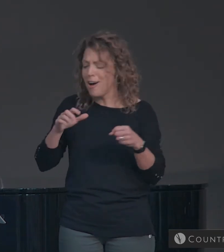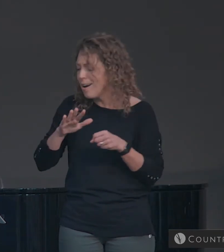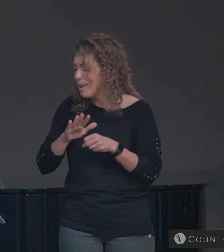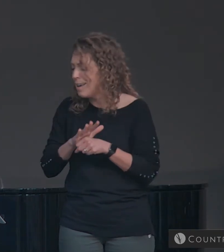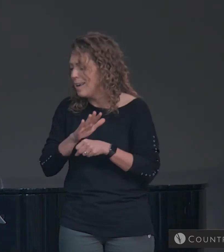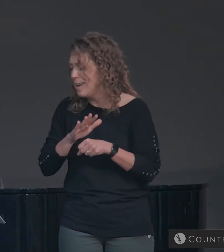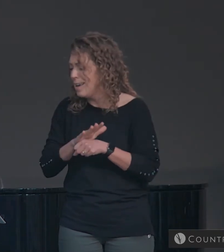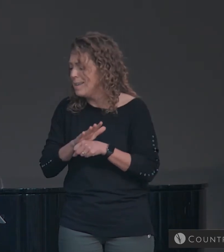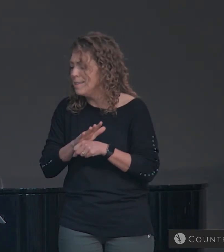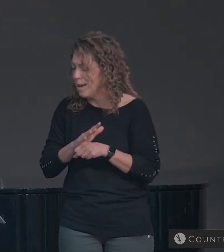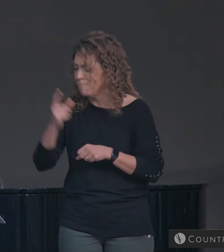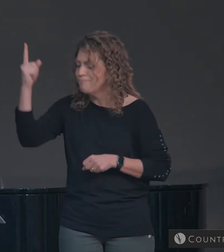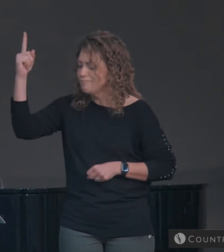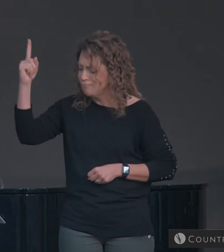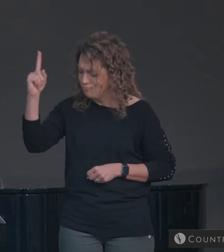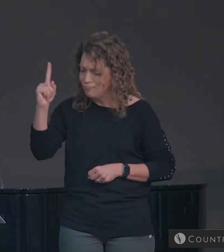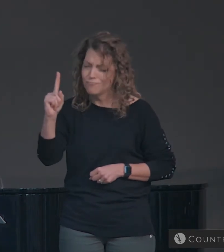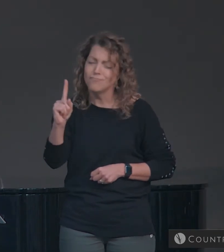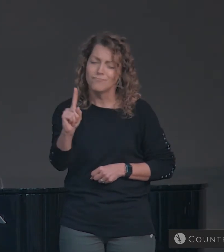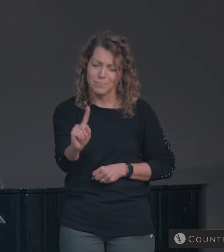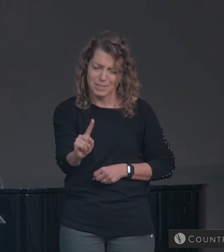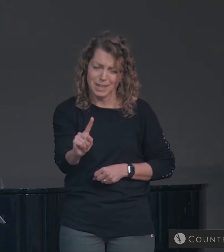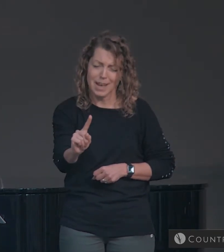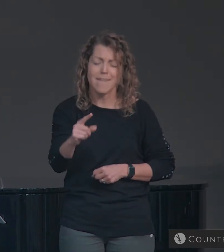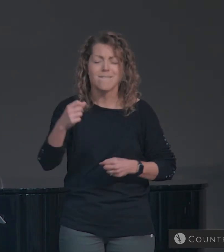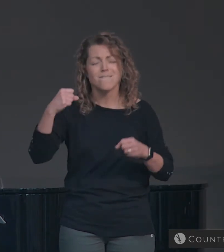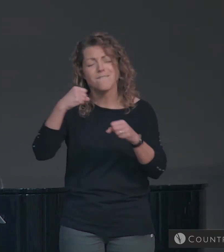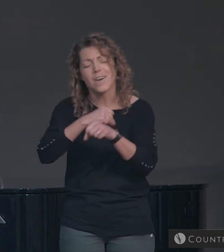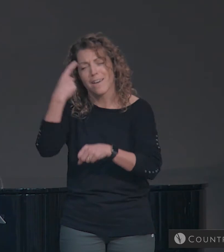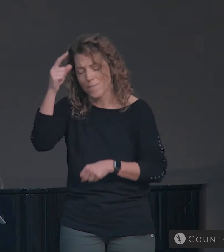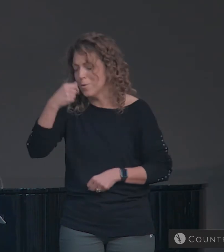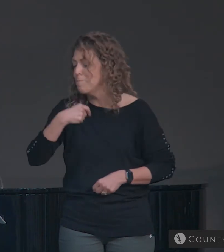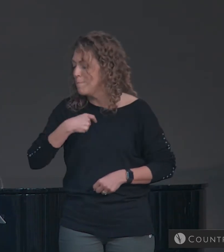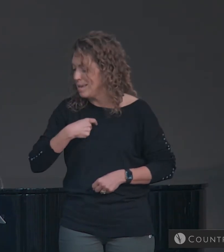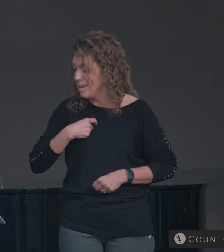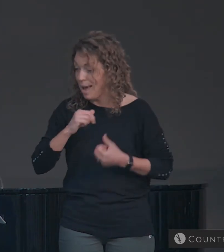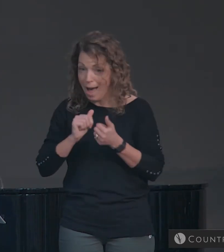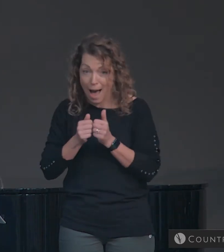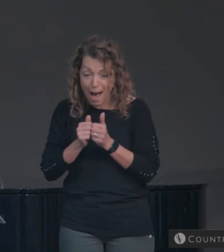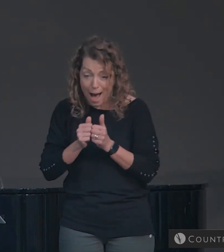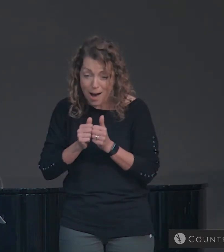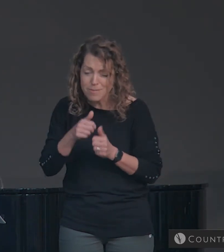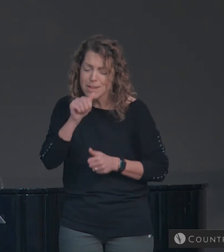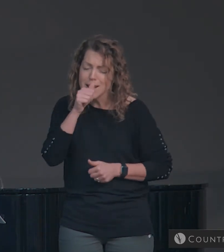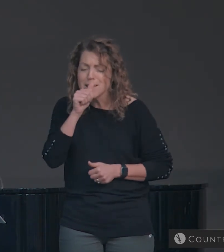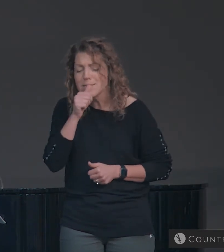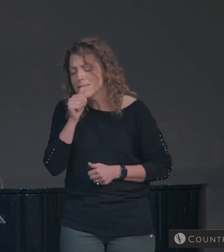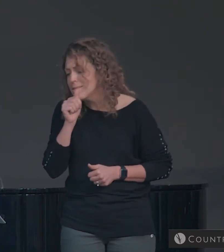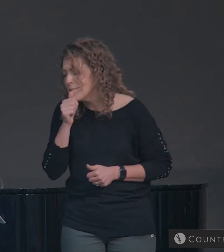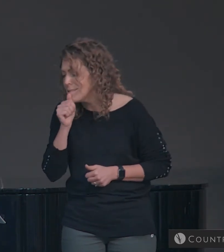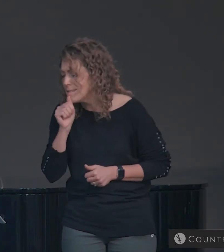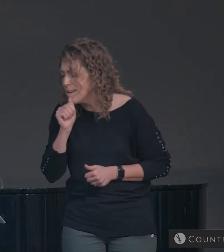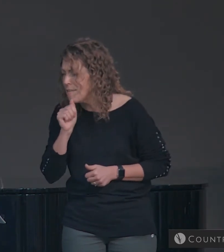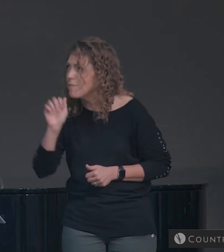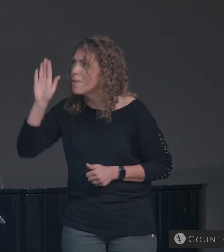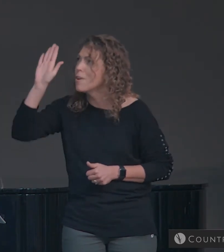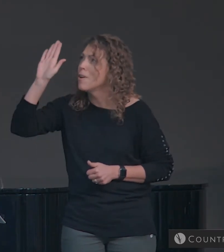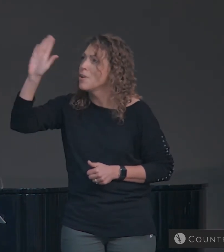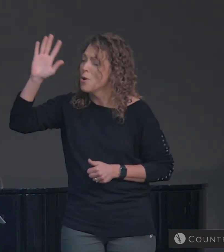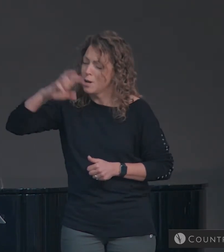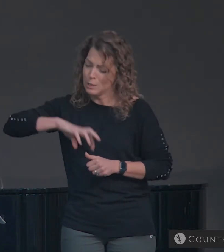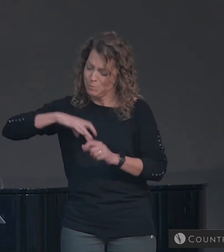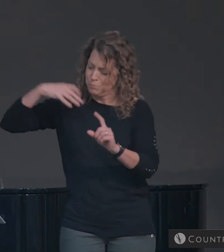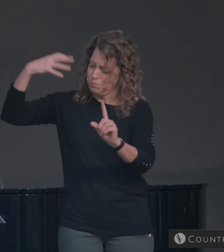enough to come and fight for thee, to go through wrath